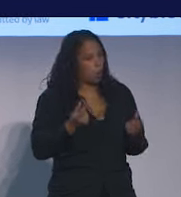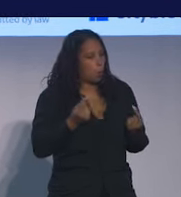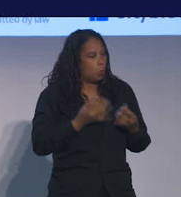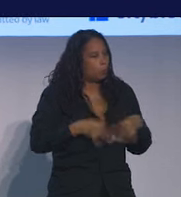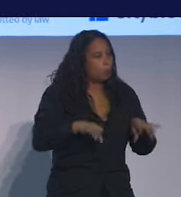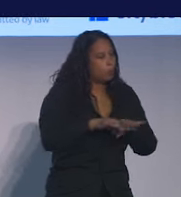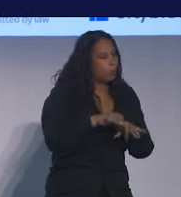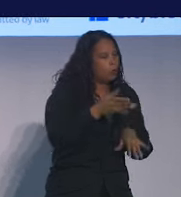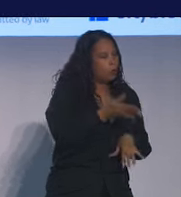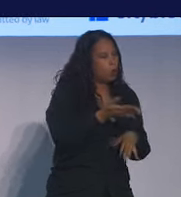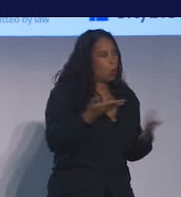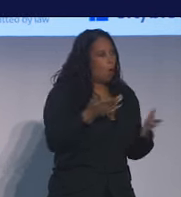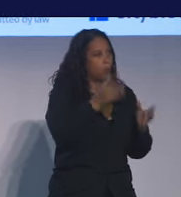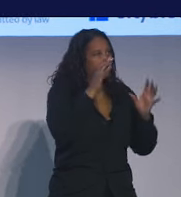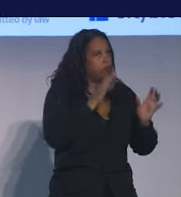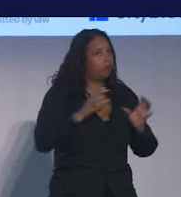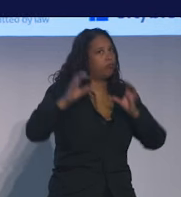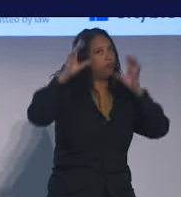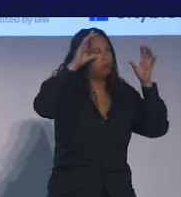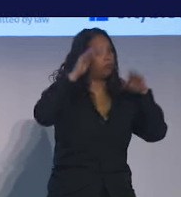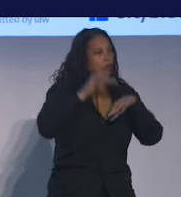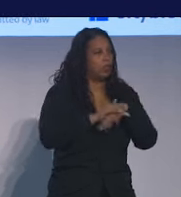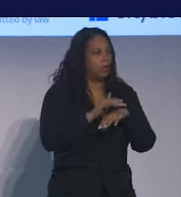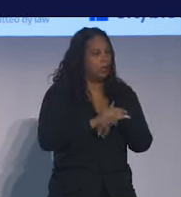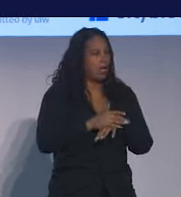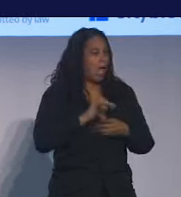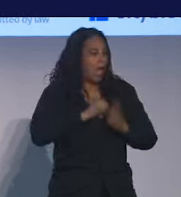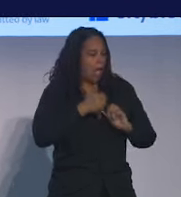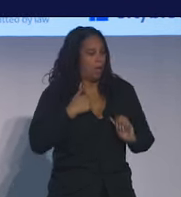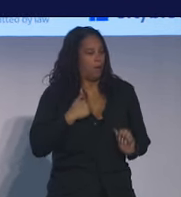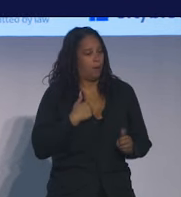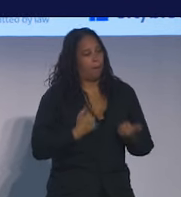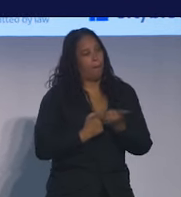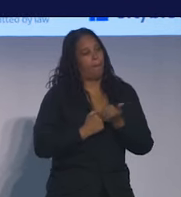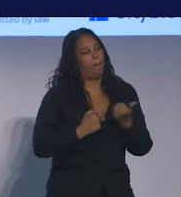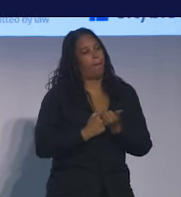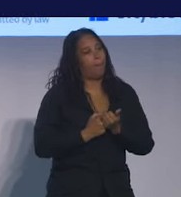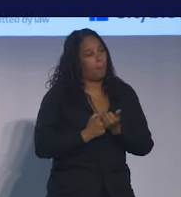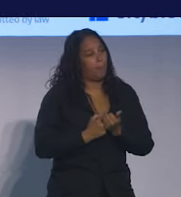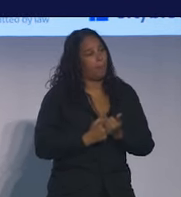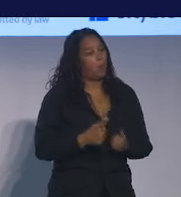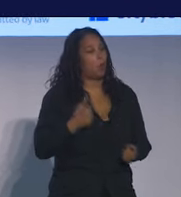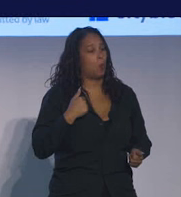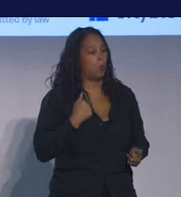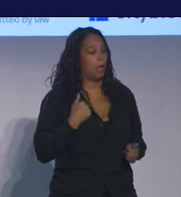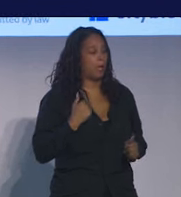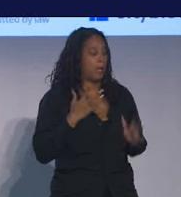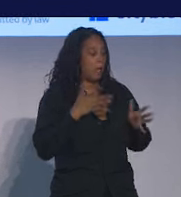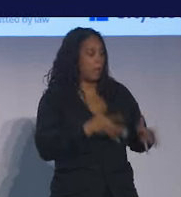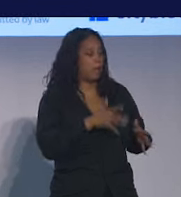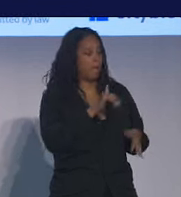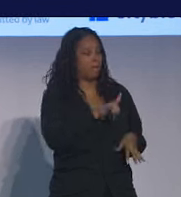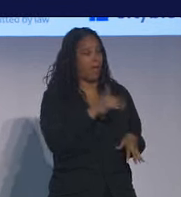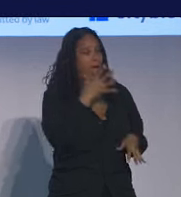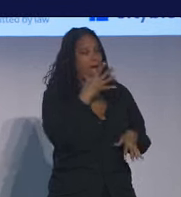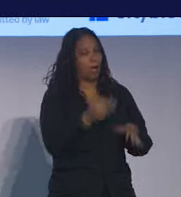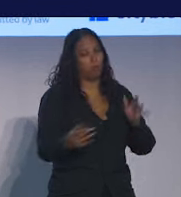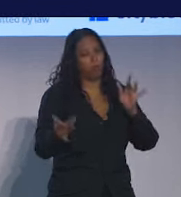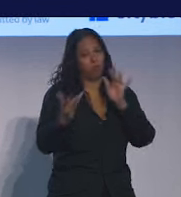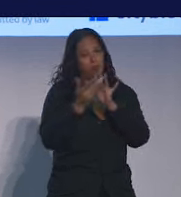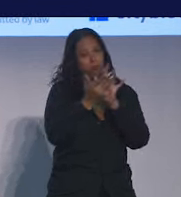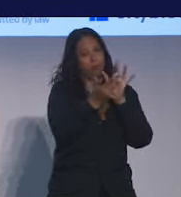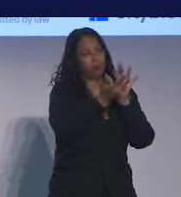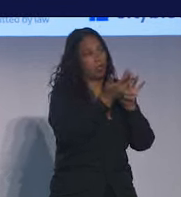What's keeping you up at night? How can we help support you? And we lead that outreach with a team of folks who are not